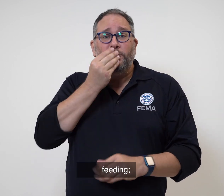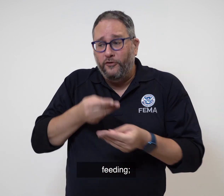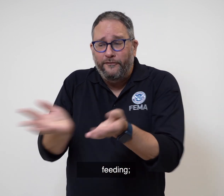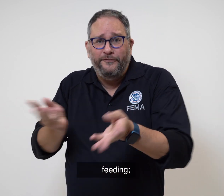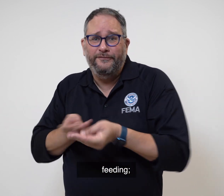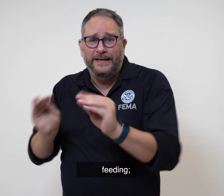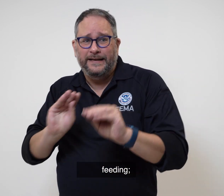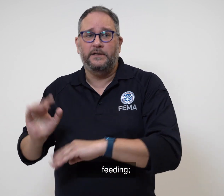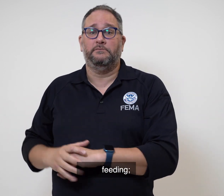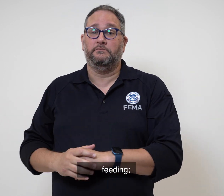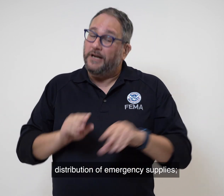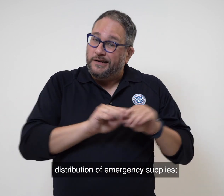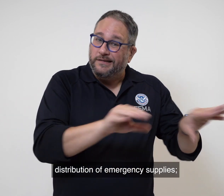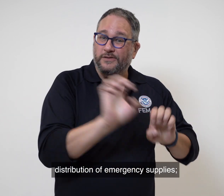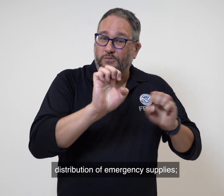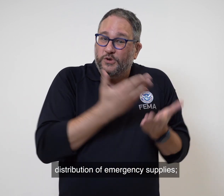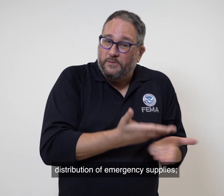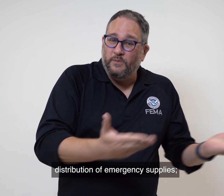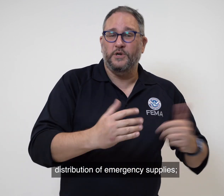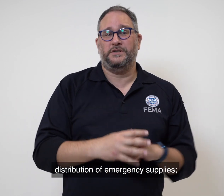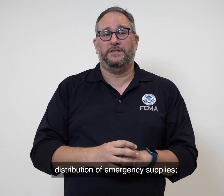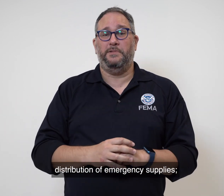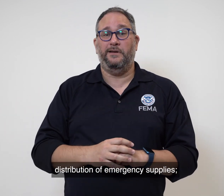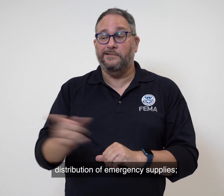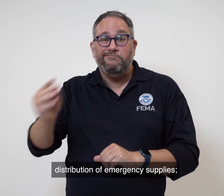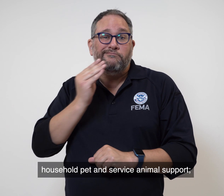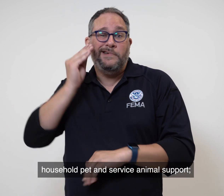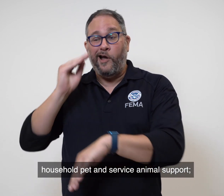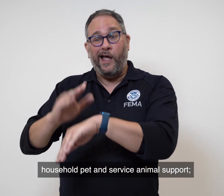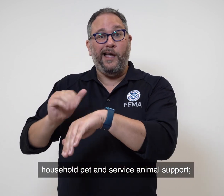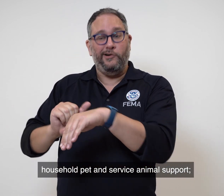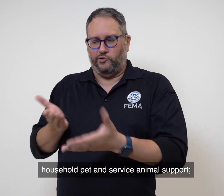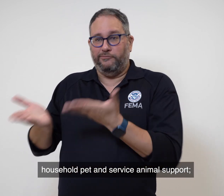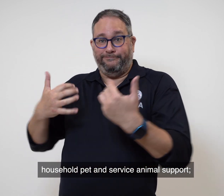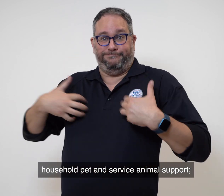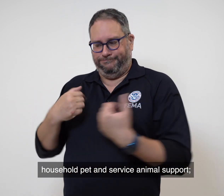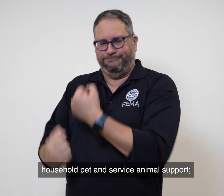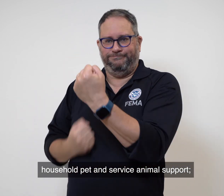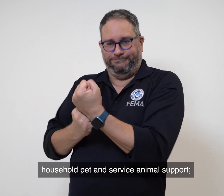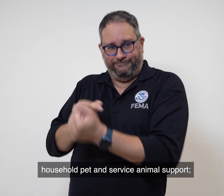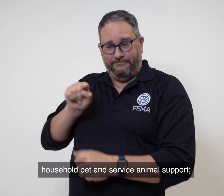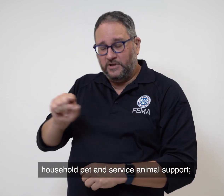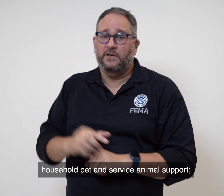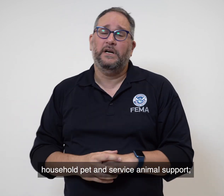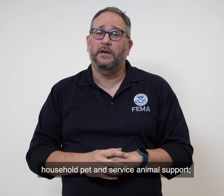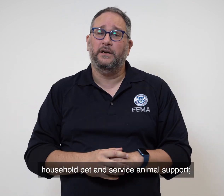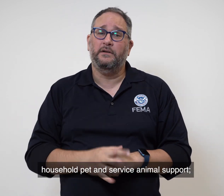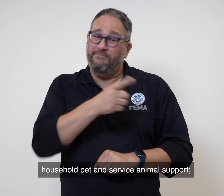feeding, distribution of emergency supplies, household pet and service animal support,